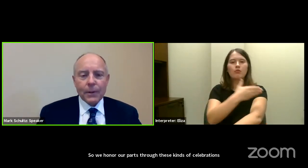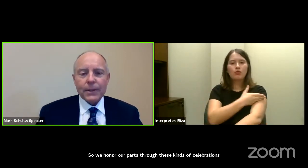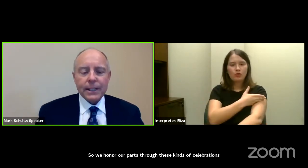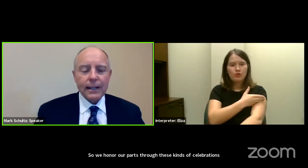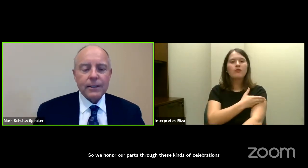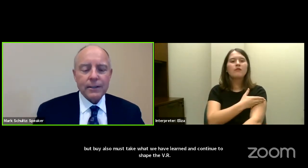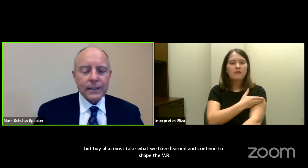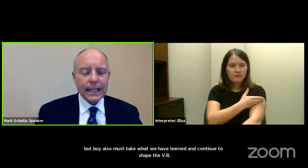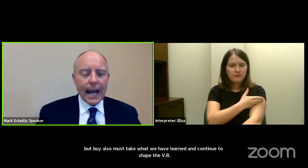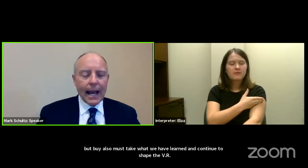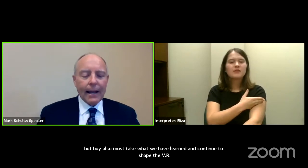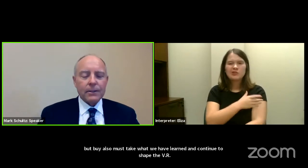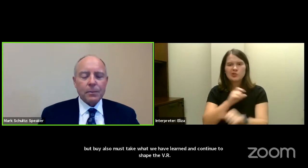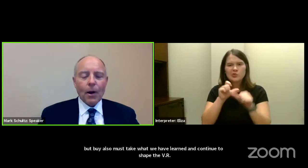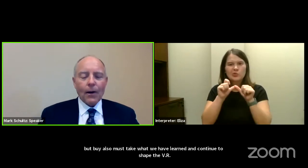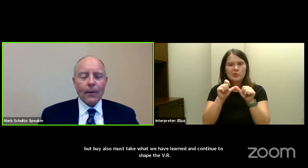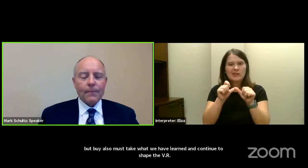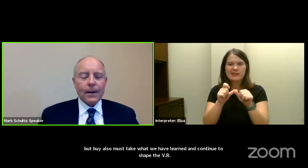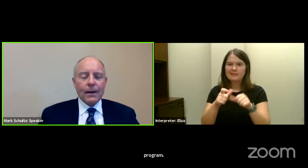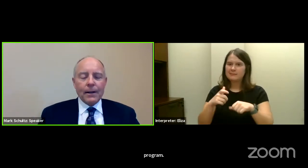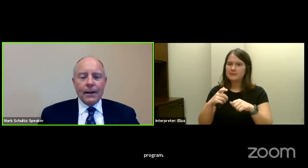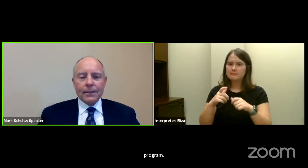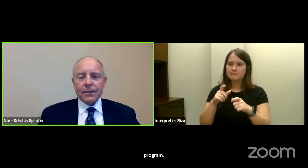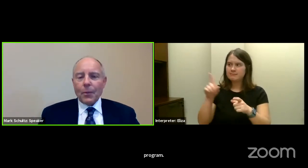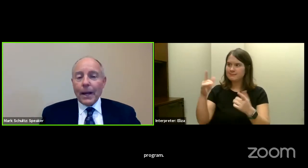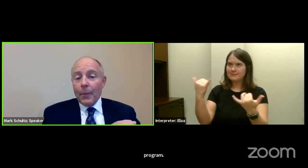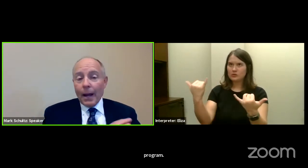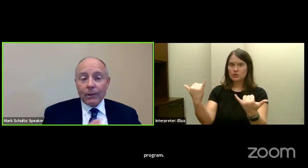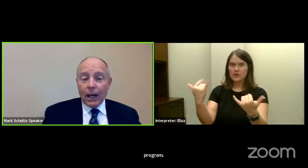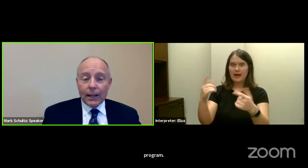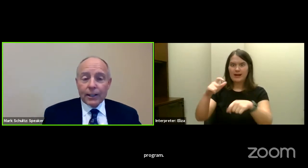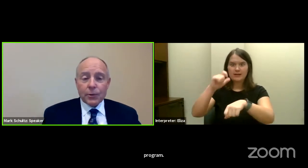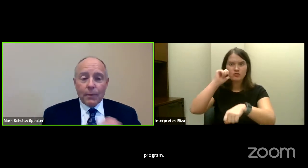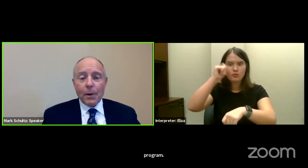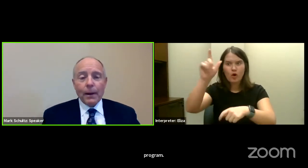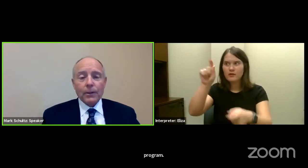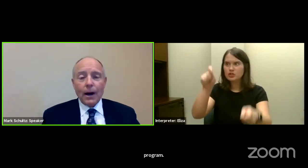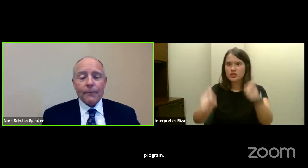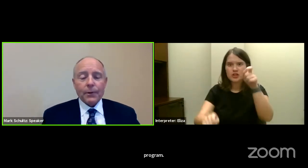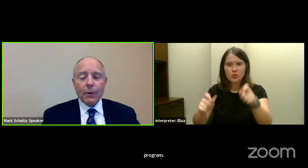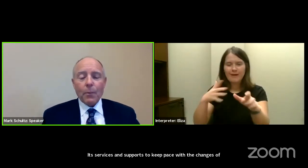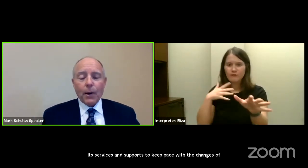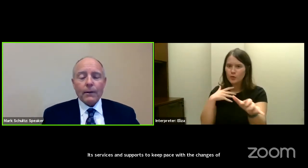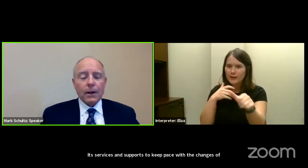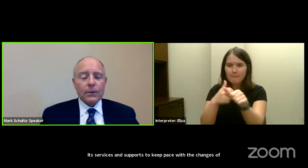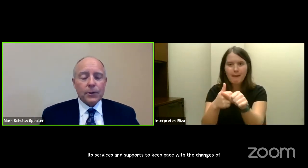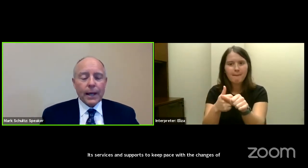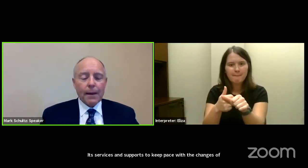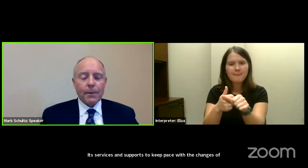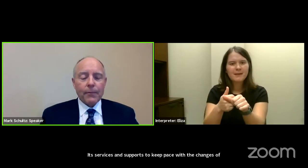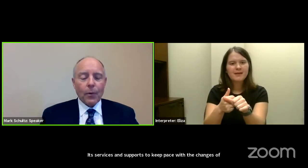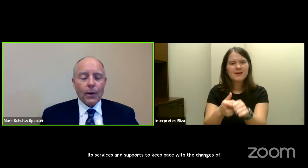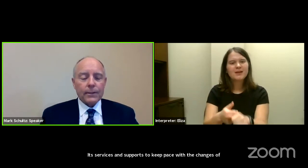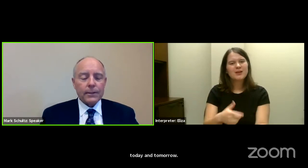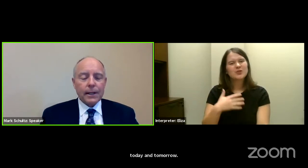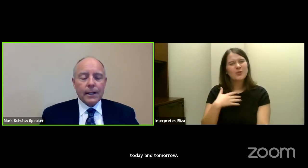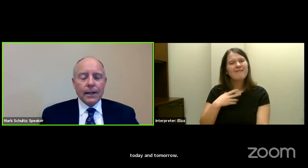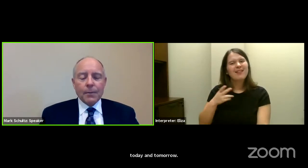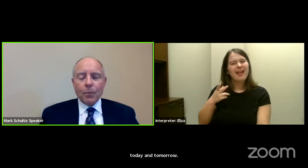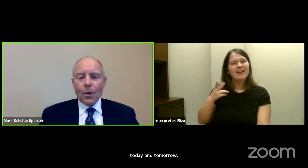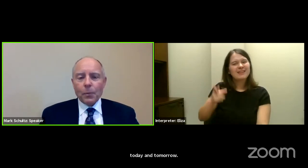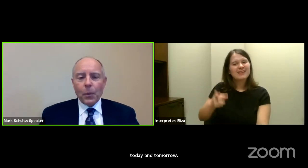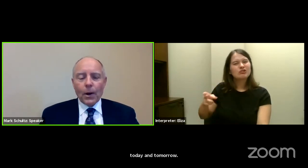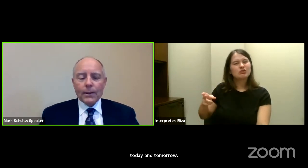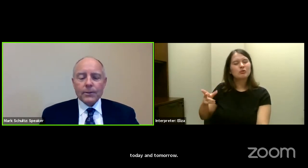with the changes of today and tomorrow. And so we have a lot of history, and we build off the great work of those who came before us.